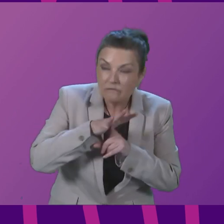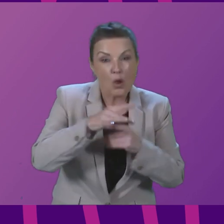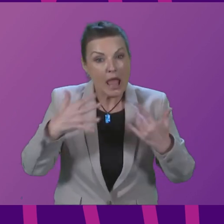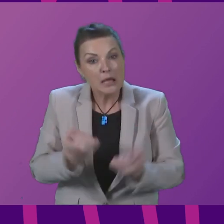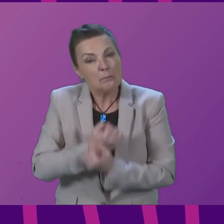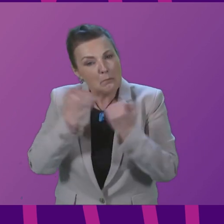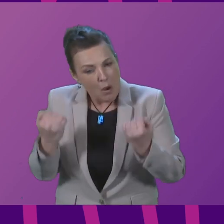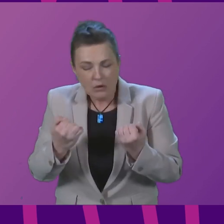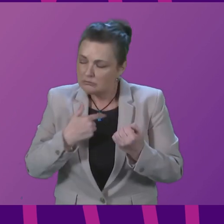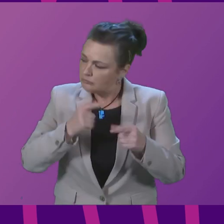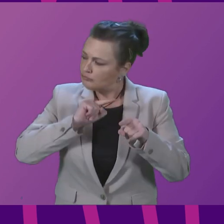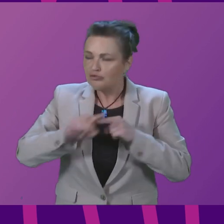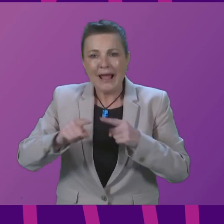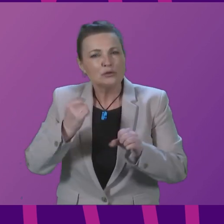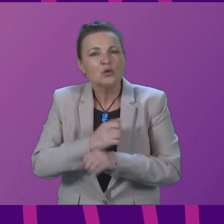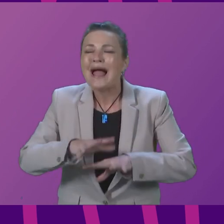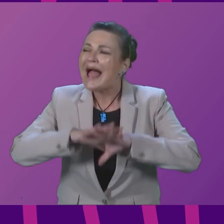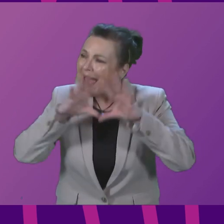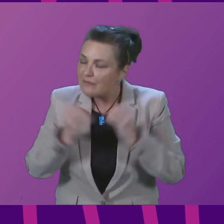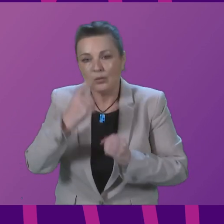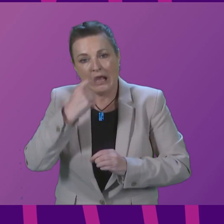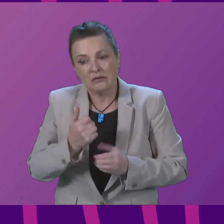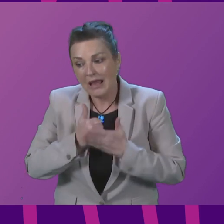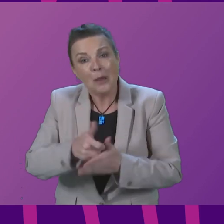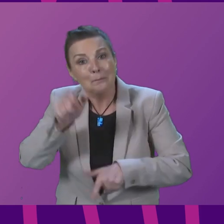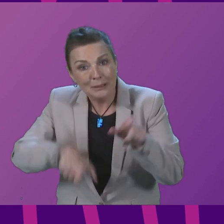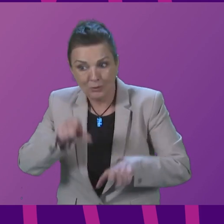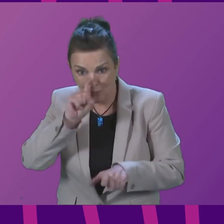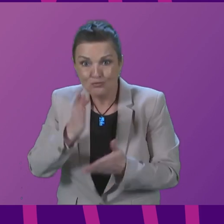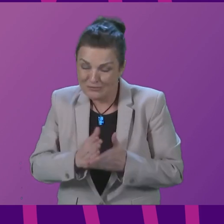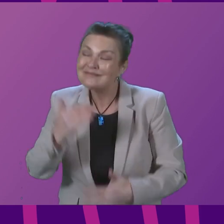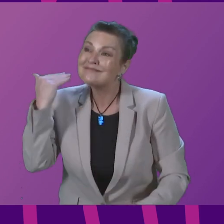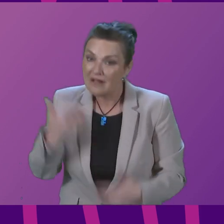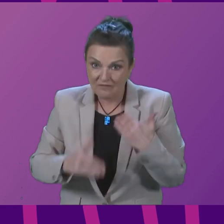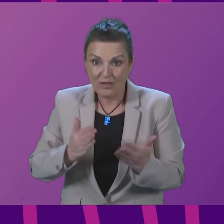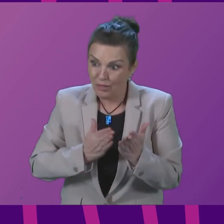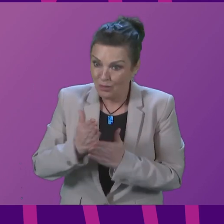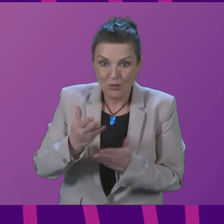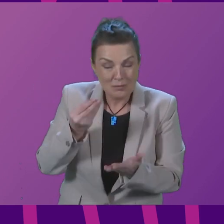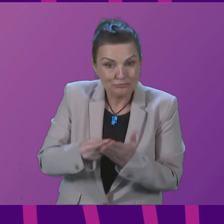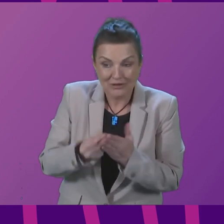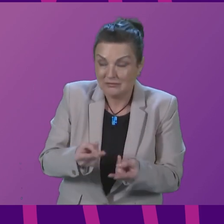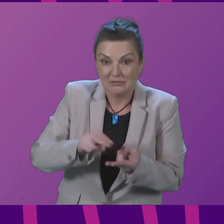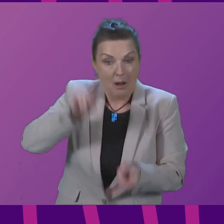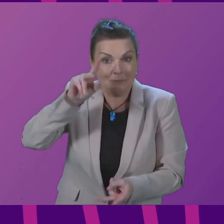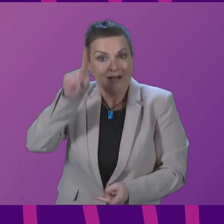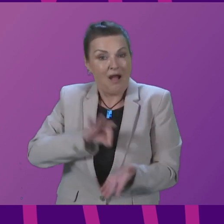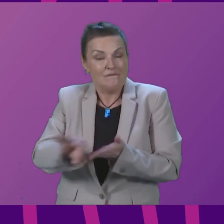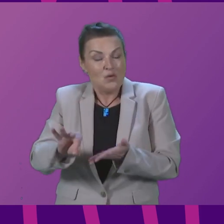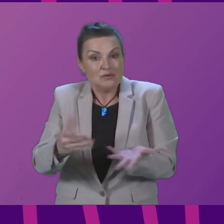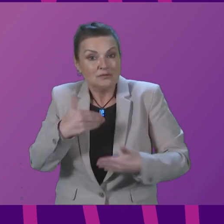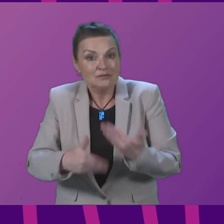everything we can to help people suffering with the cost of living crisis. But of course, for us to do as much as we would want to do